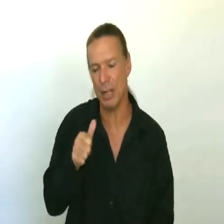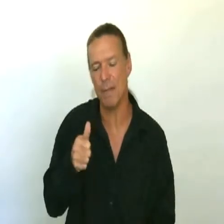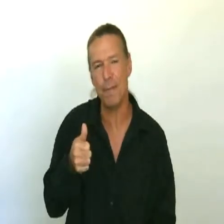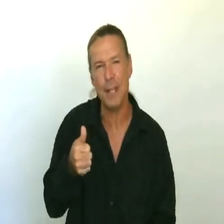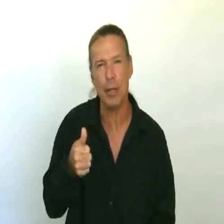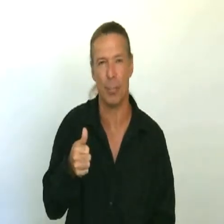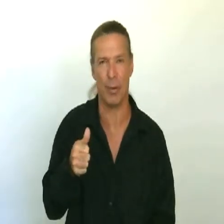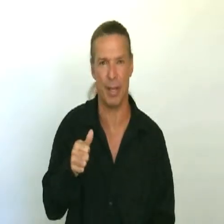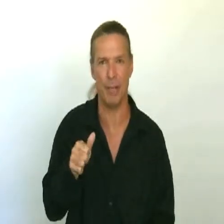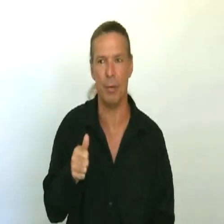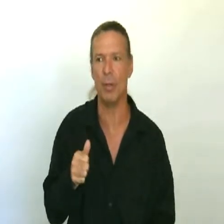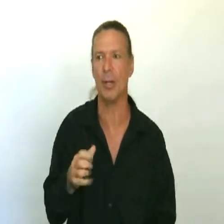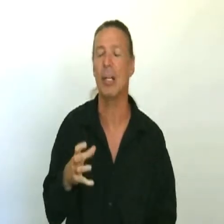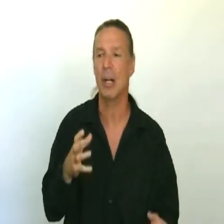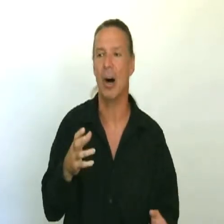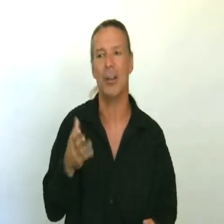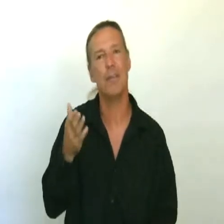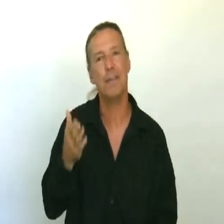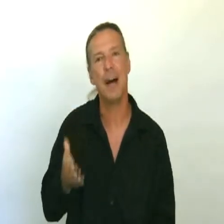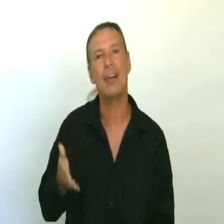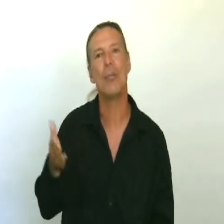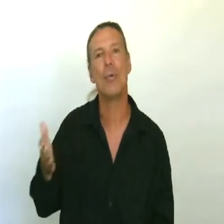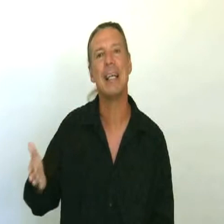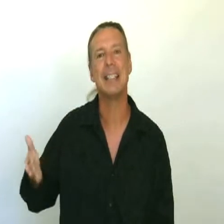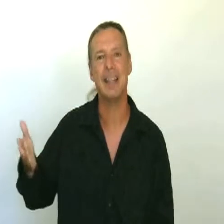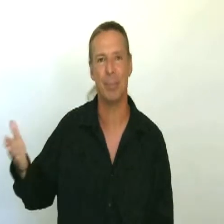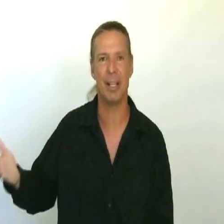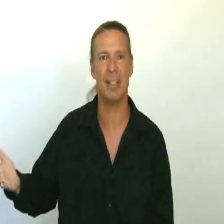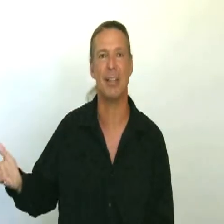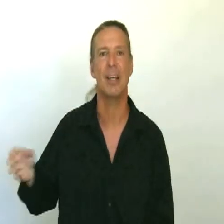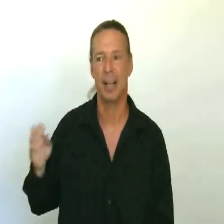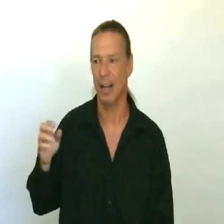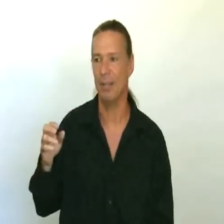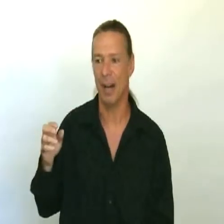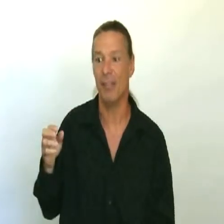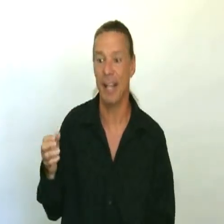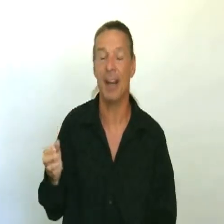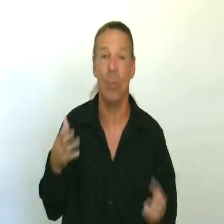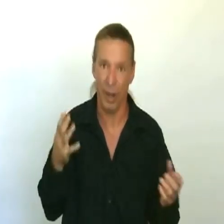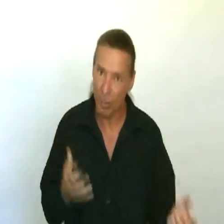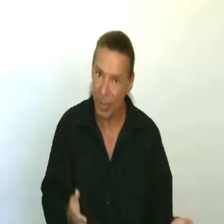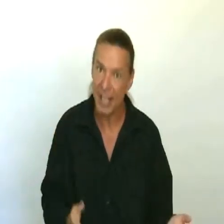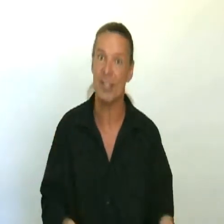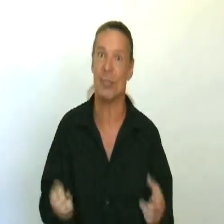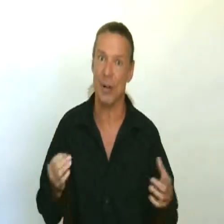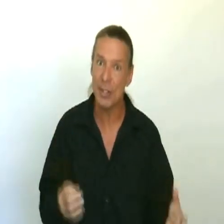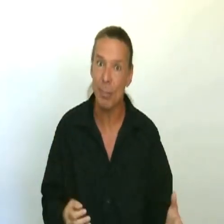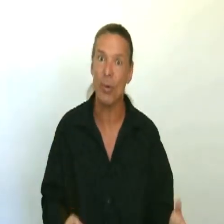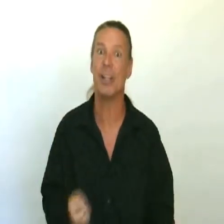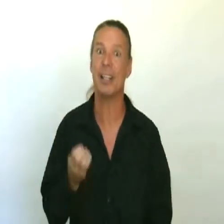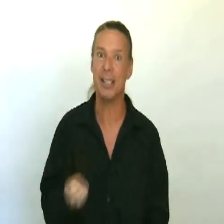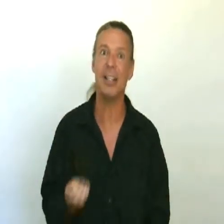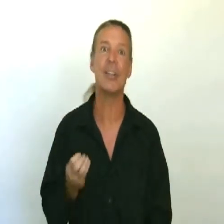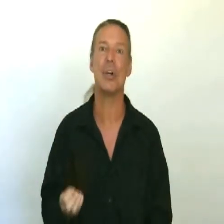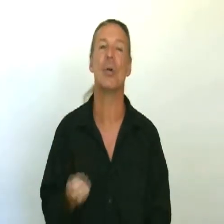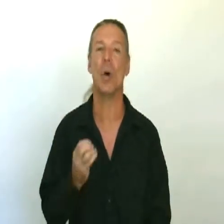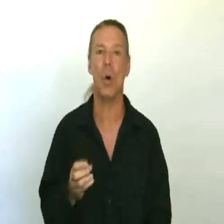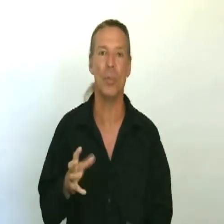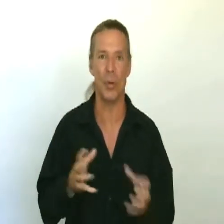kind of the fingerprint, if you will, on the final resting place of, again, a well-placed, well-supported, clear-toned whole note